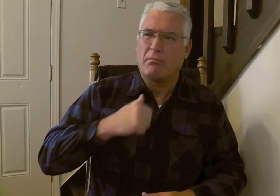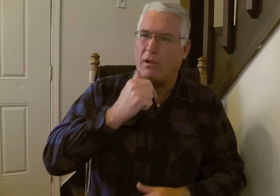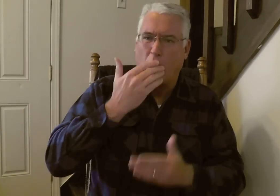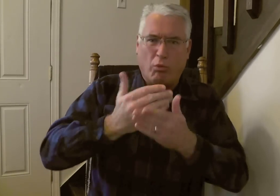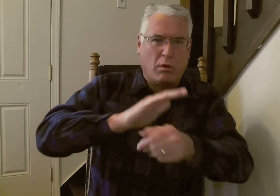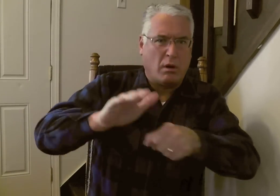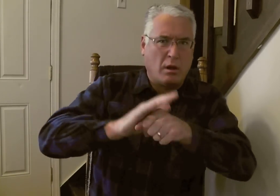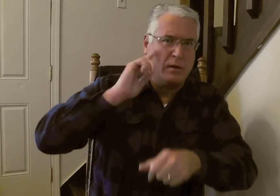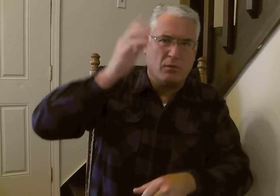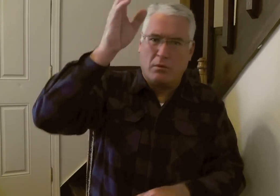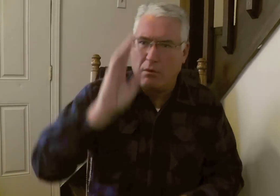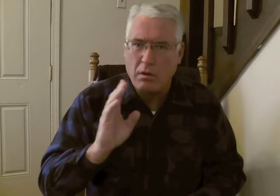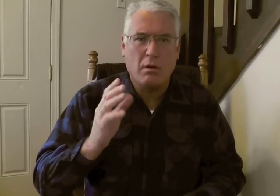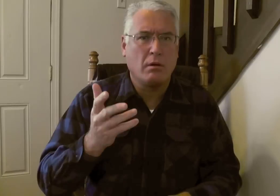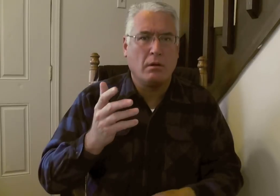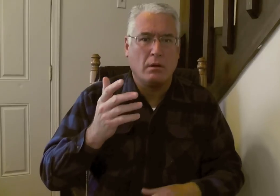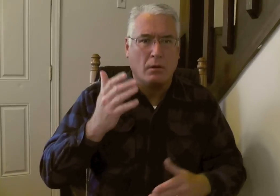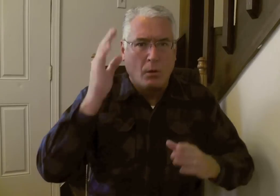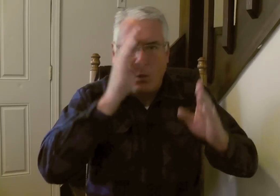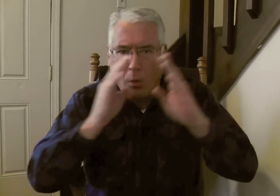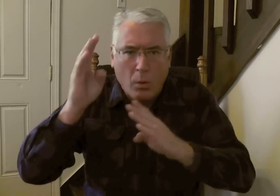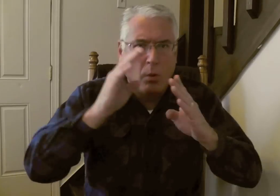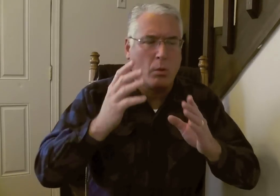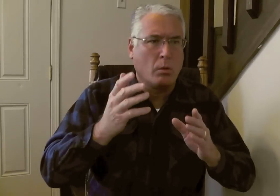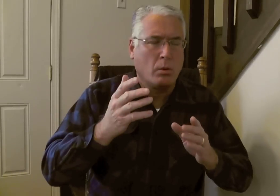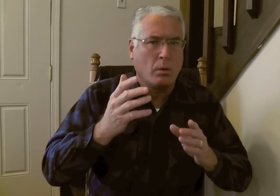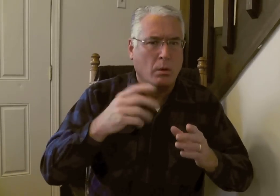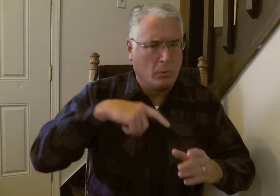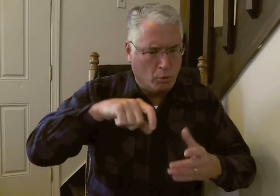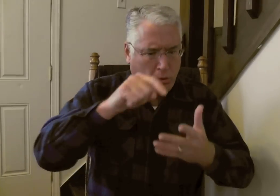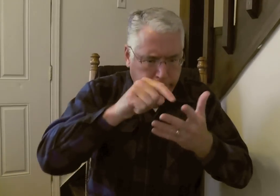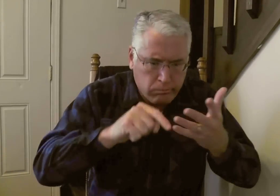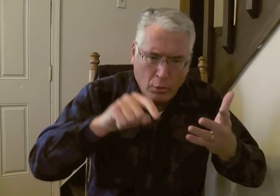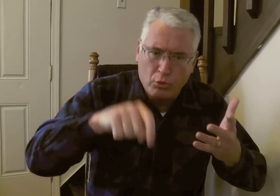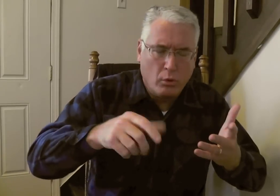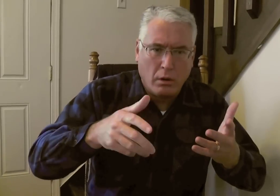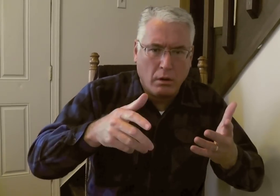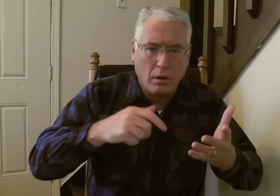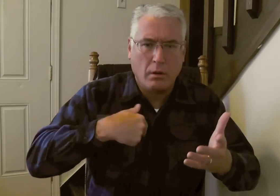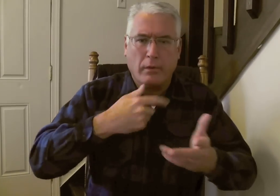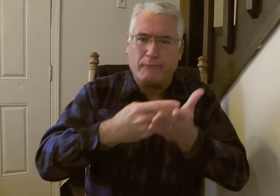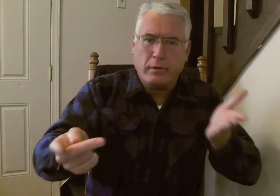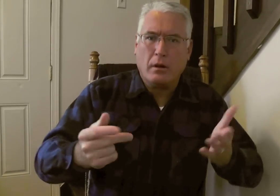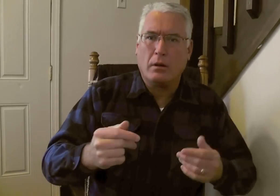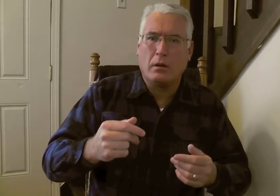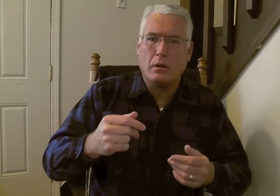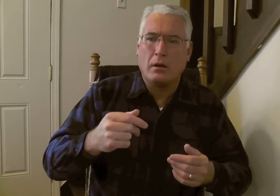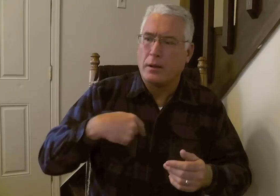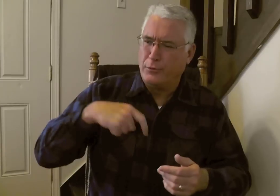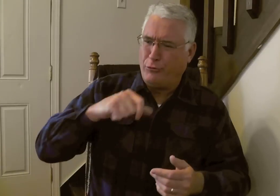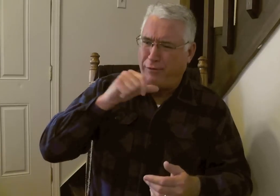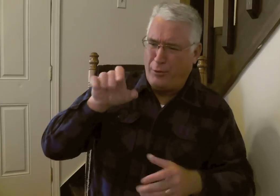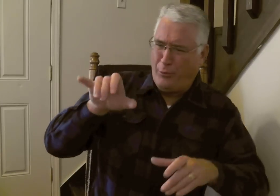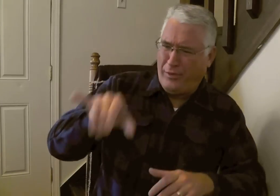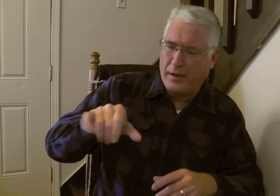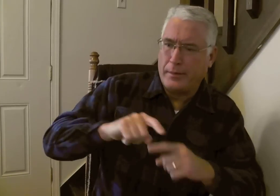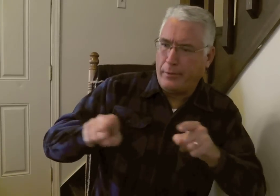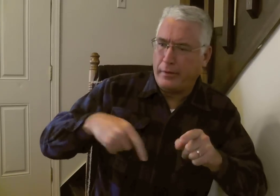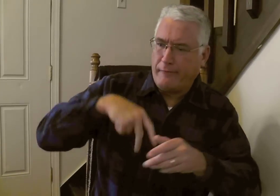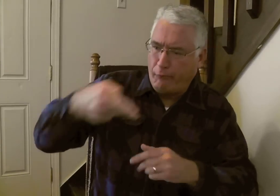we just feel we're not good enough for God. And we worry. I should have done these things, but I failed. Or, I should not have done